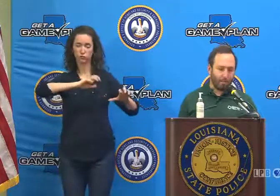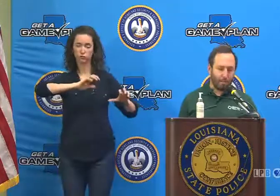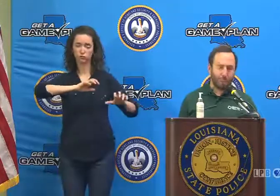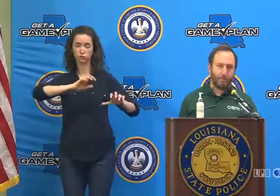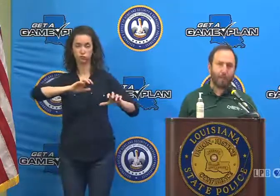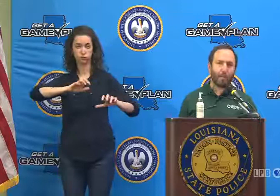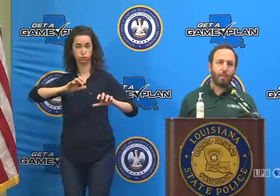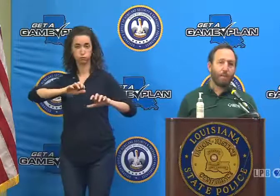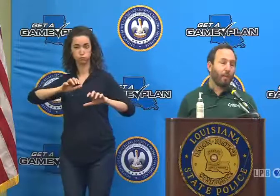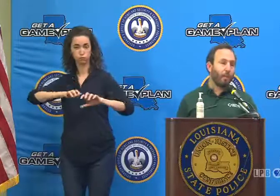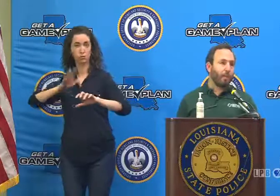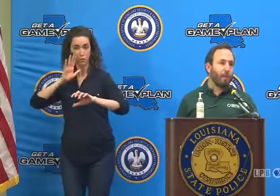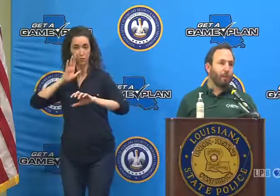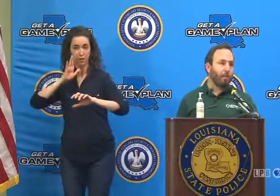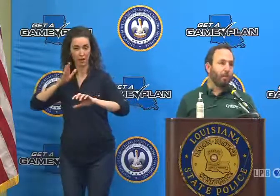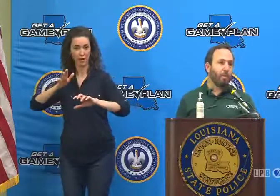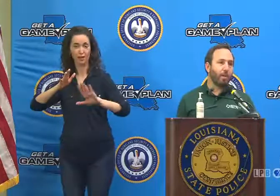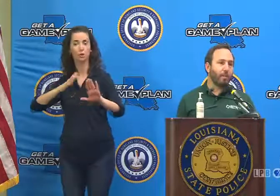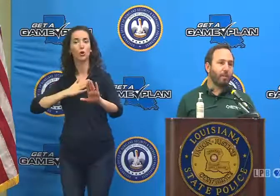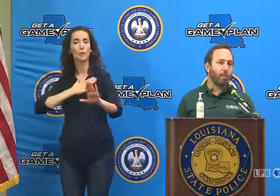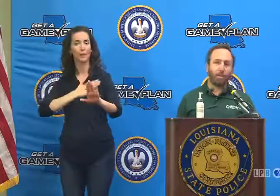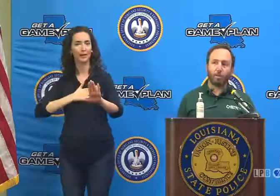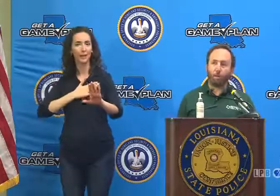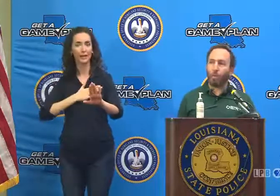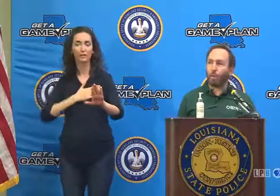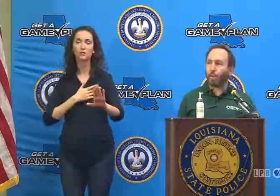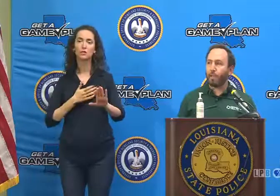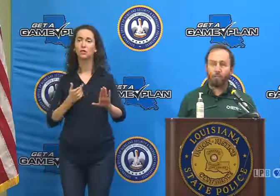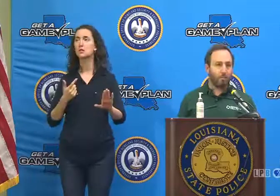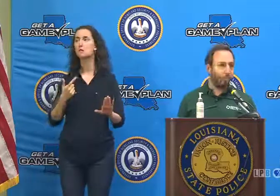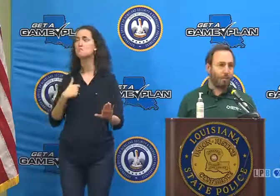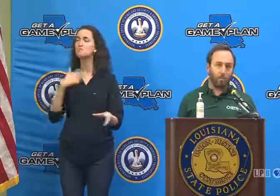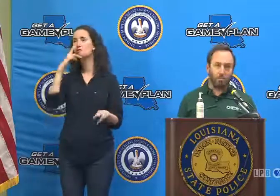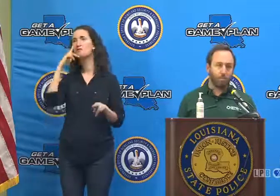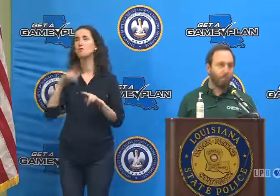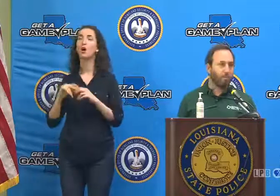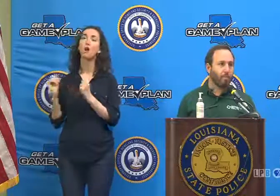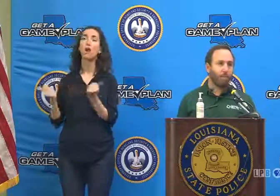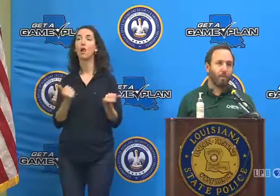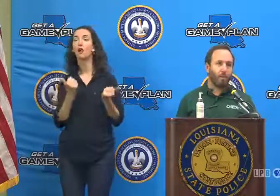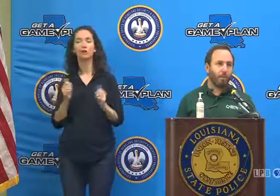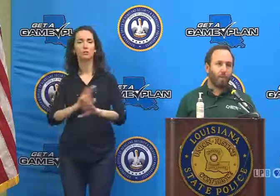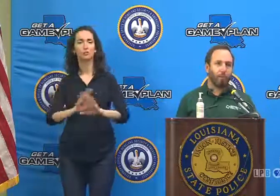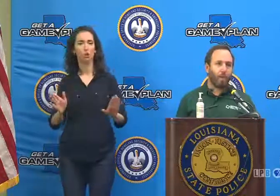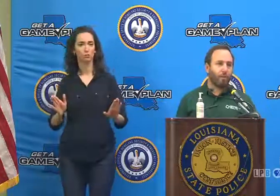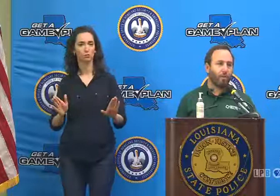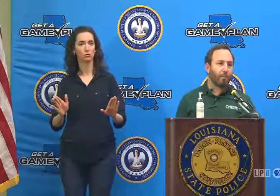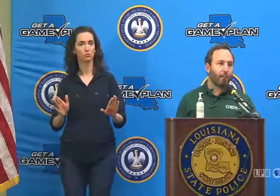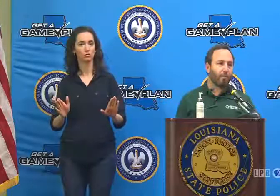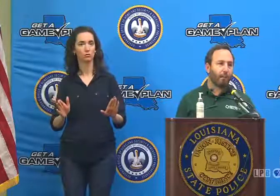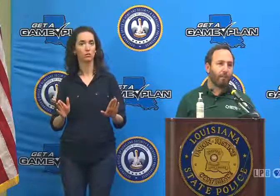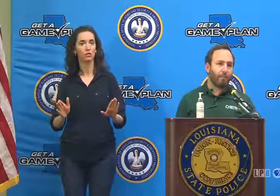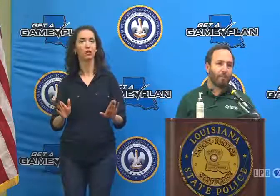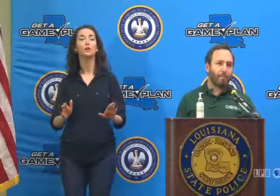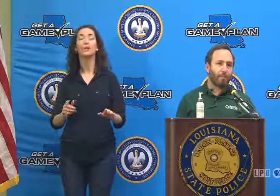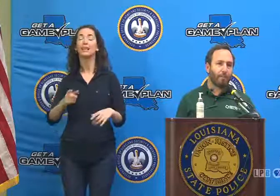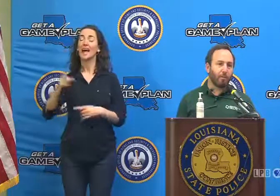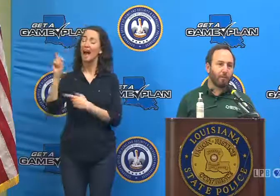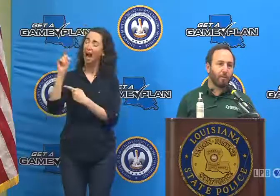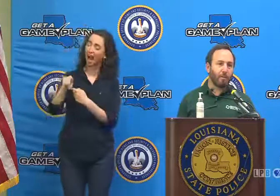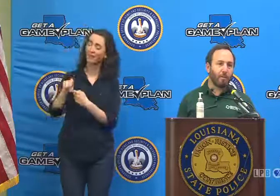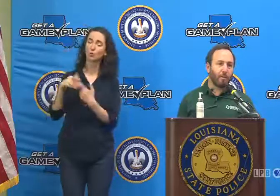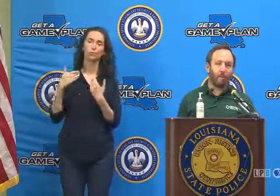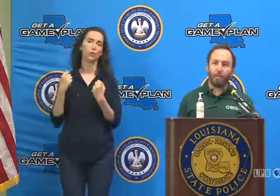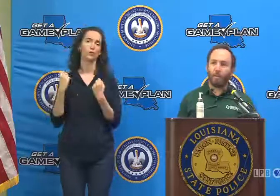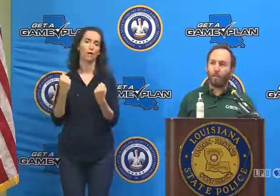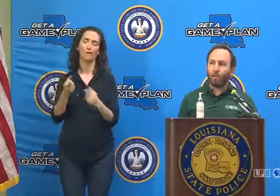throughout the state, please, if you do not need to be on the roadway, don't. Only travel by road if it's absolutely